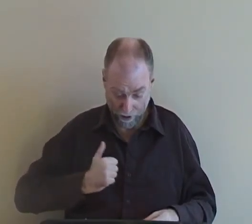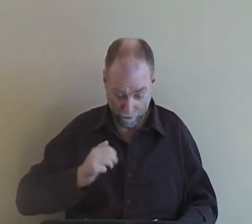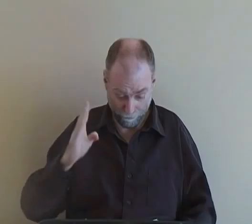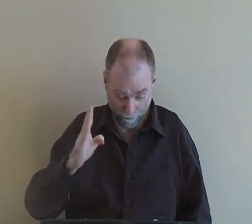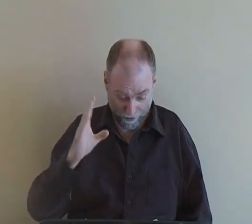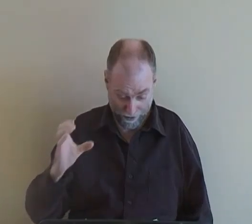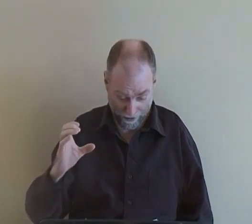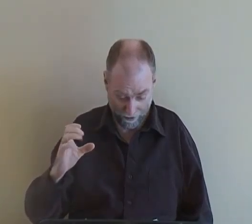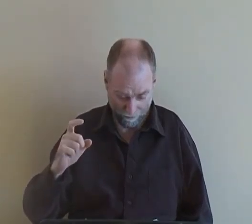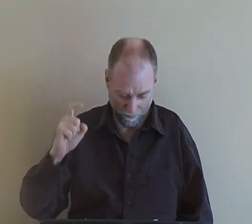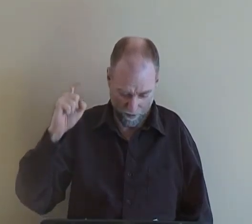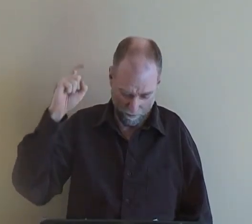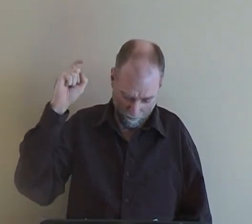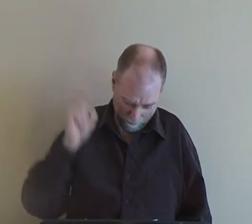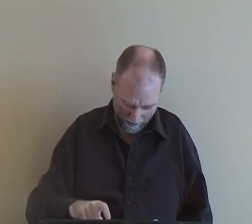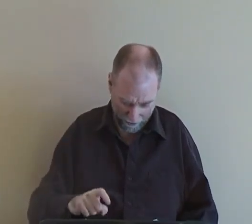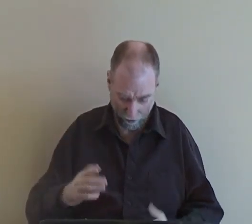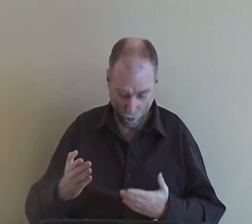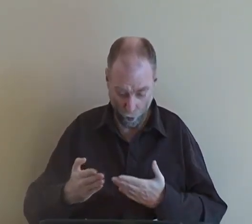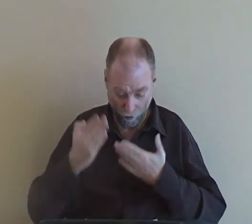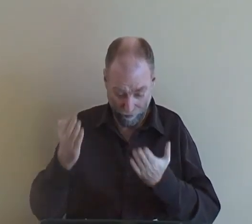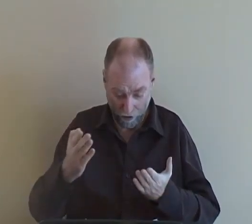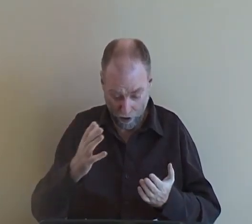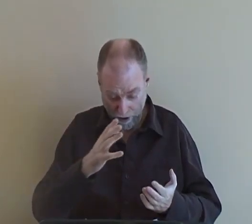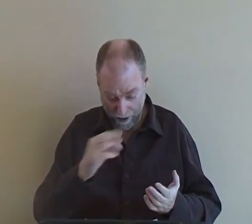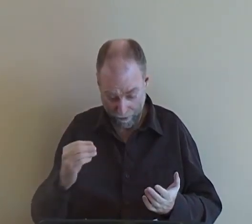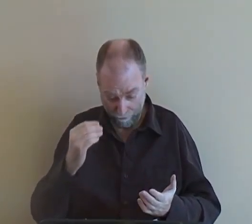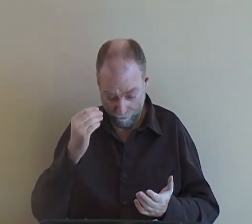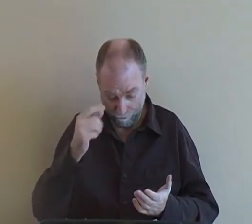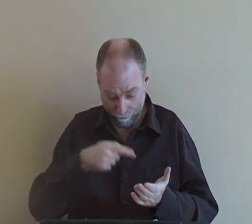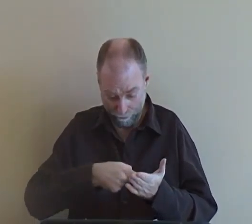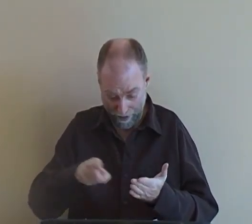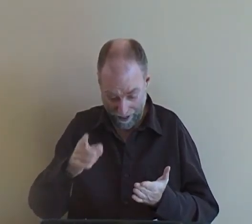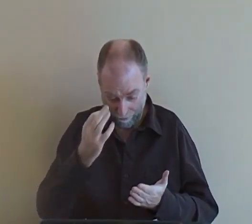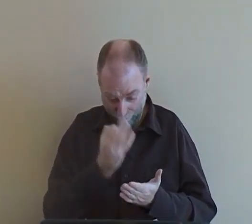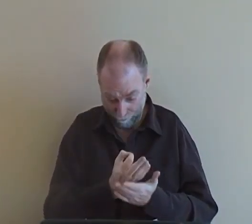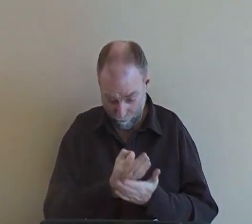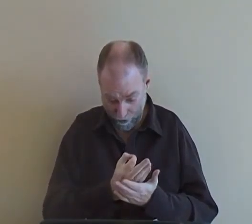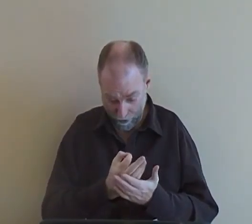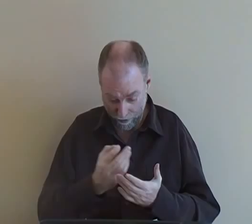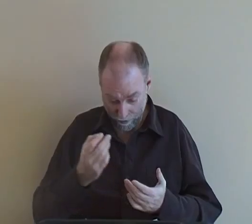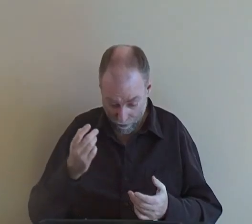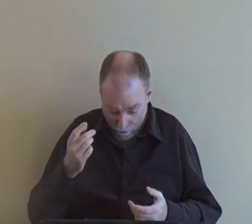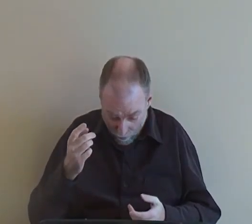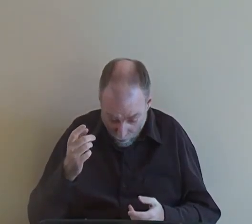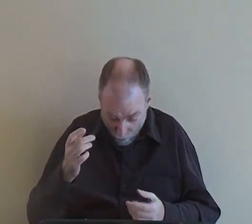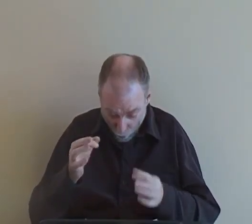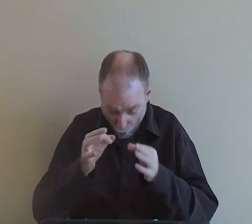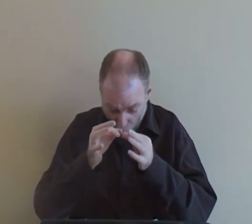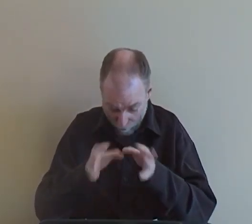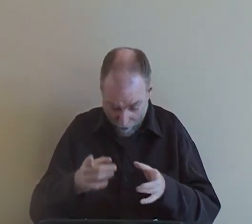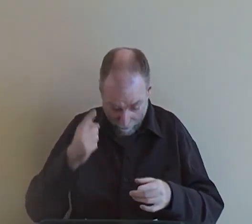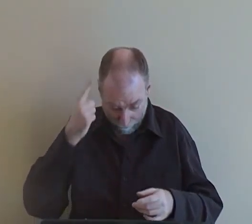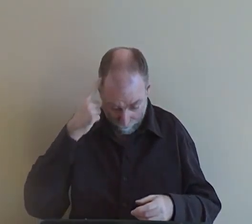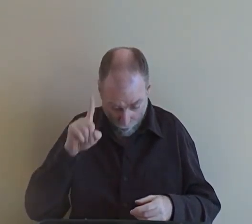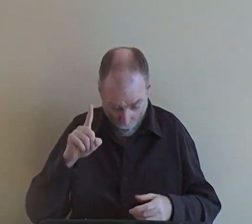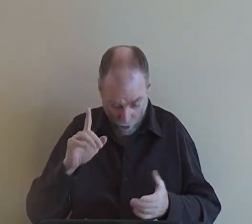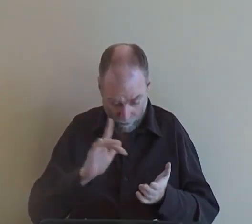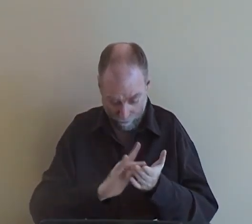the Supreme Court of Canada offered to pay for interpreter services